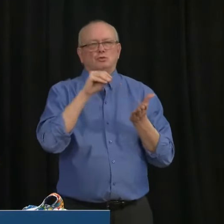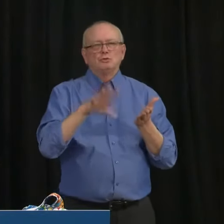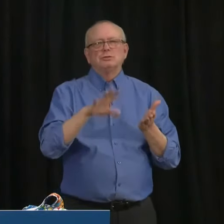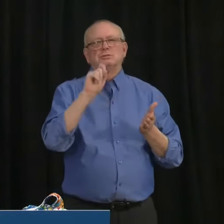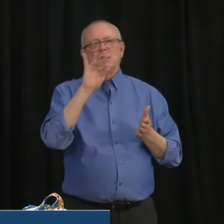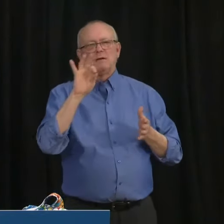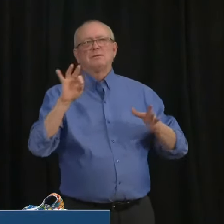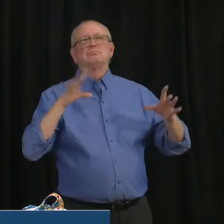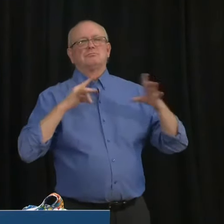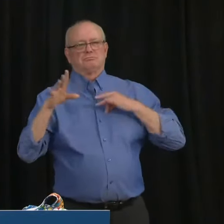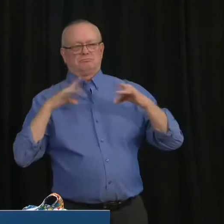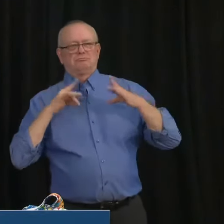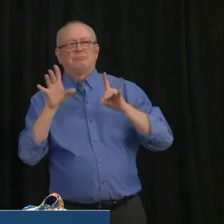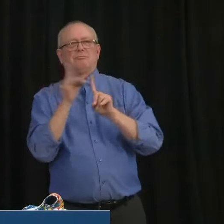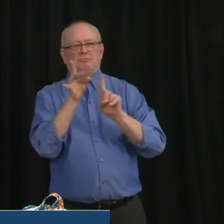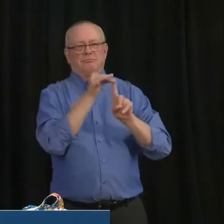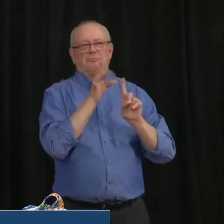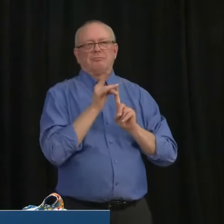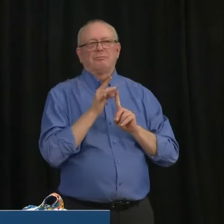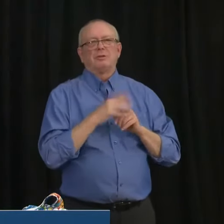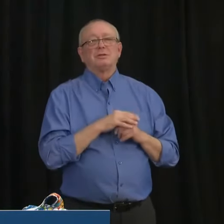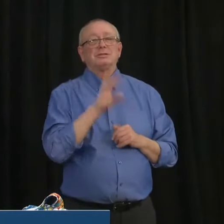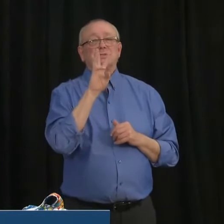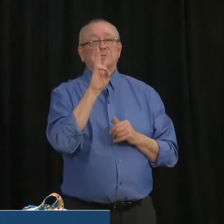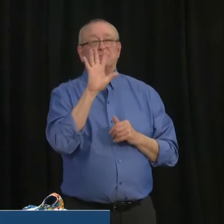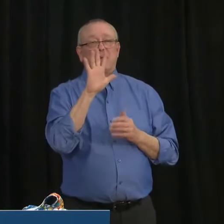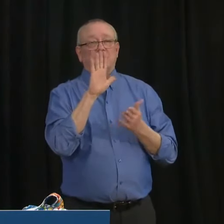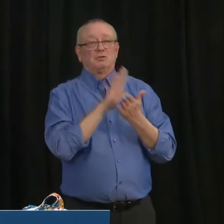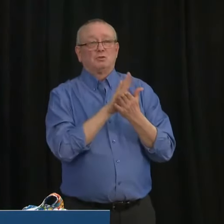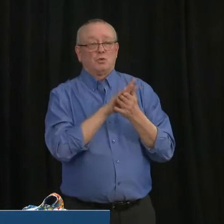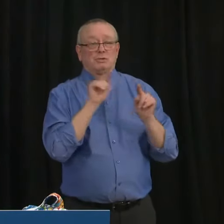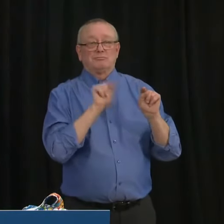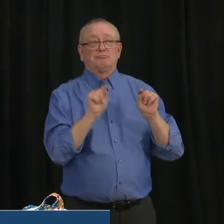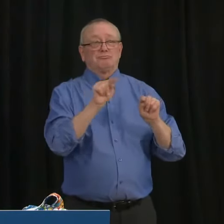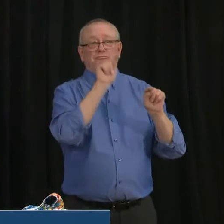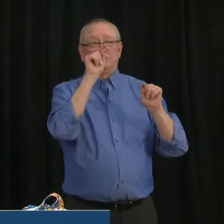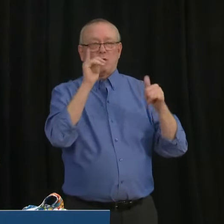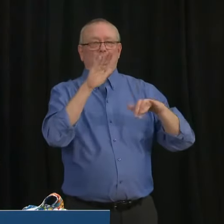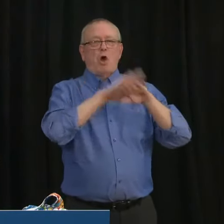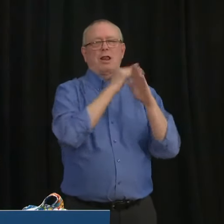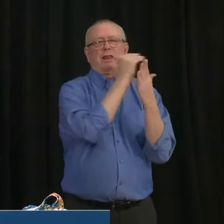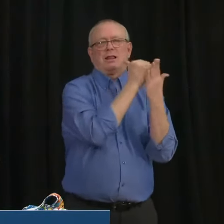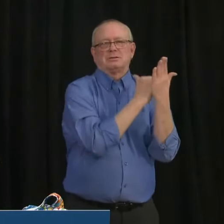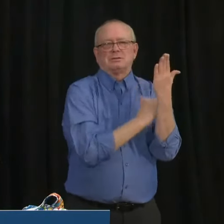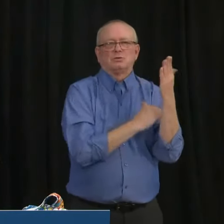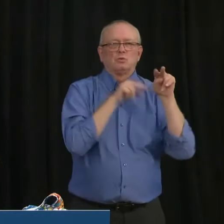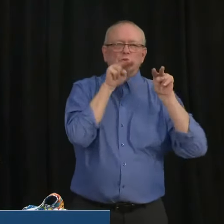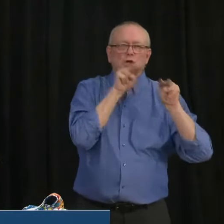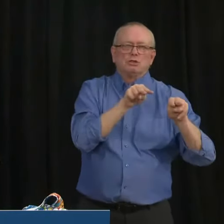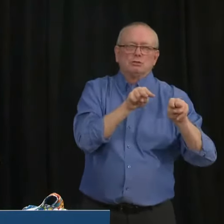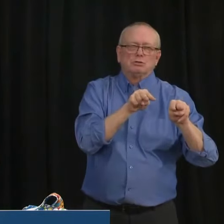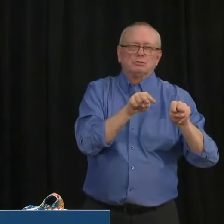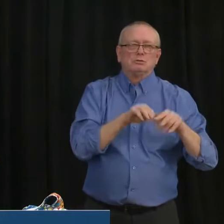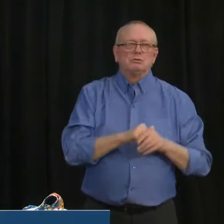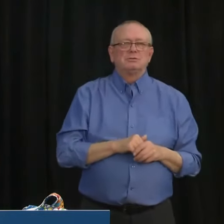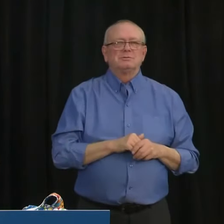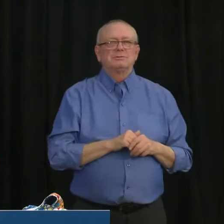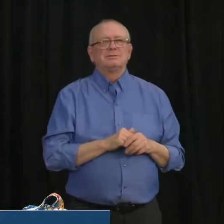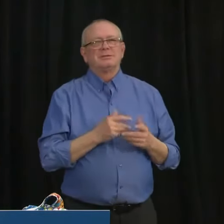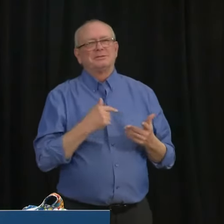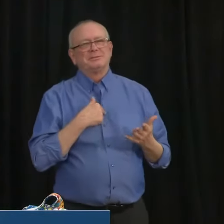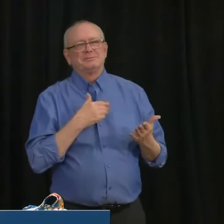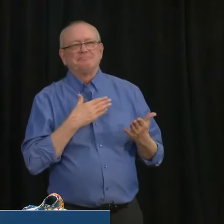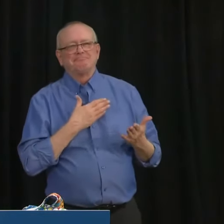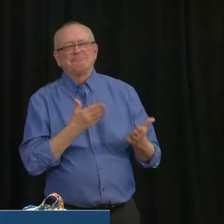including 65 currently on the watch list. Sadly as you heard from the Premier I must also report 16